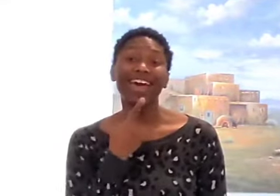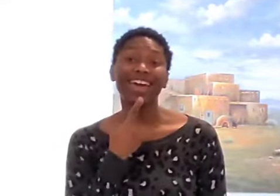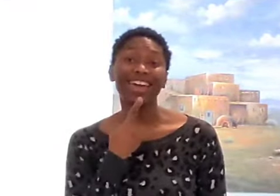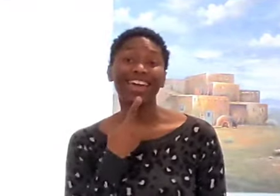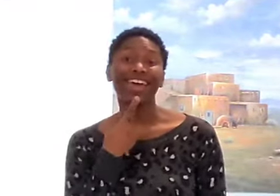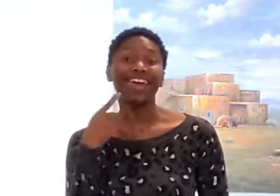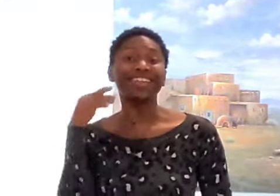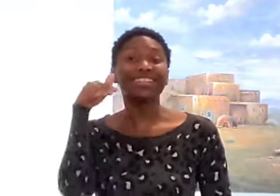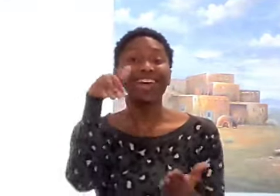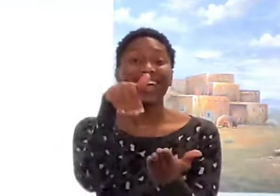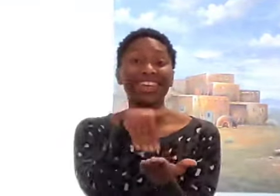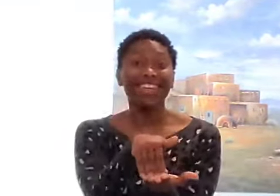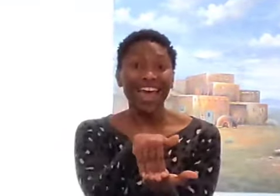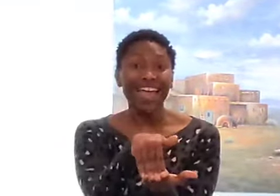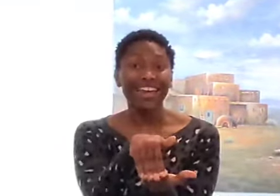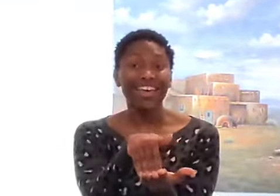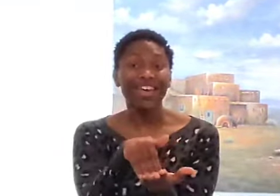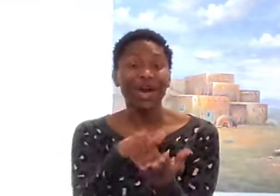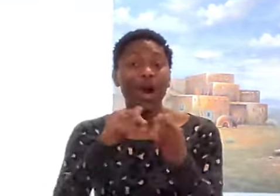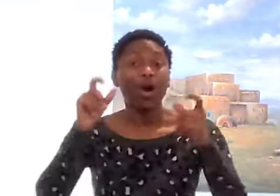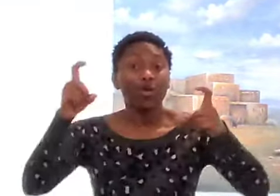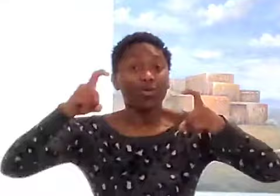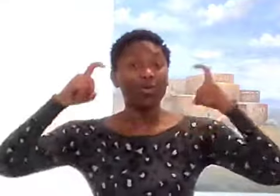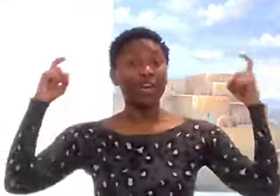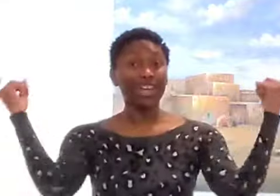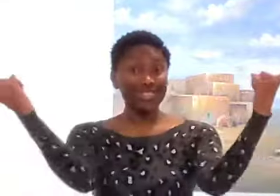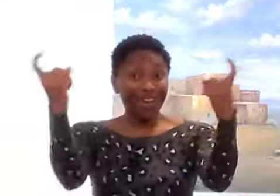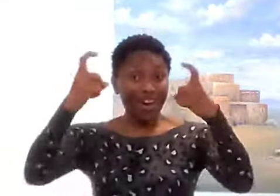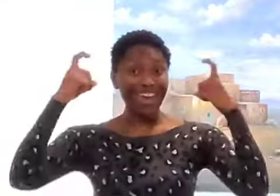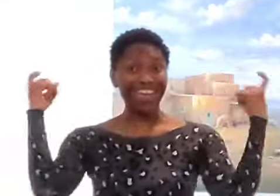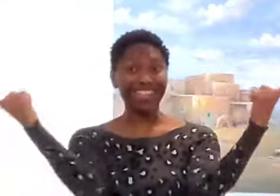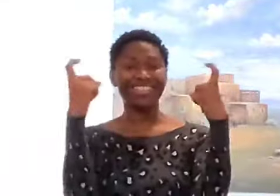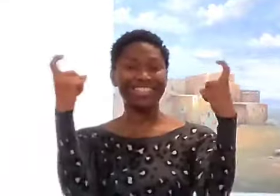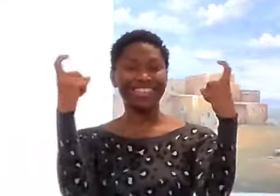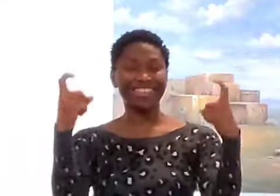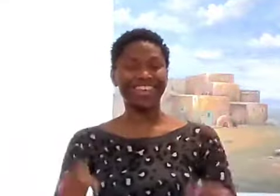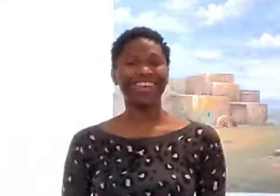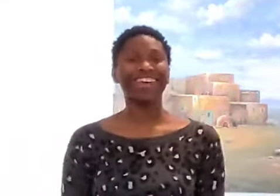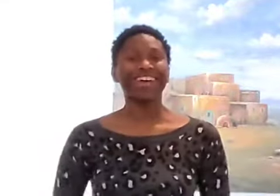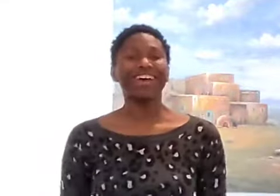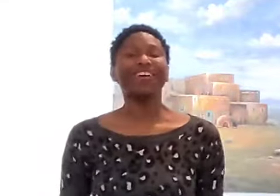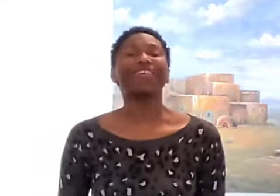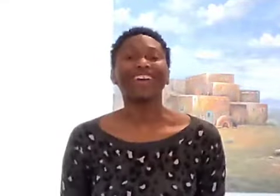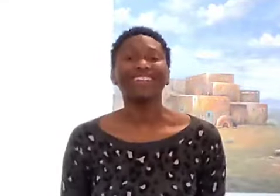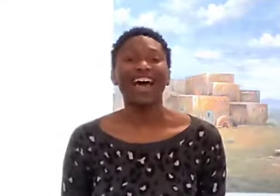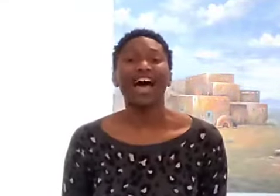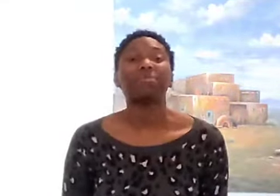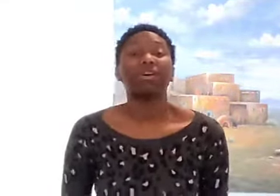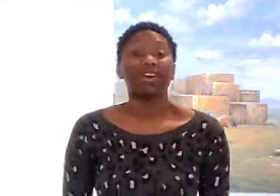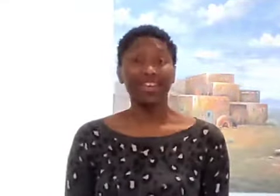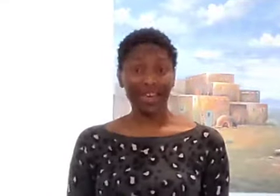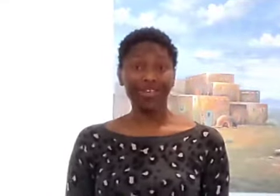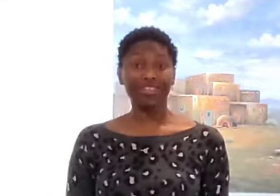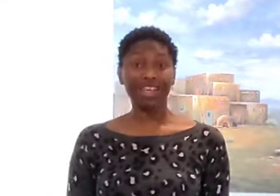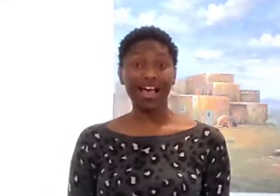it again rejoice great job give yourselves